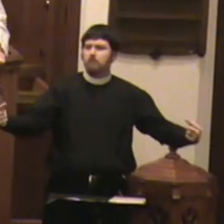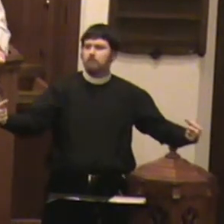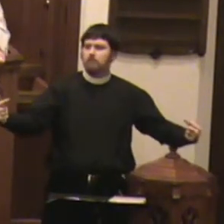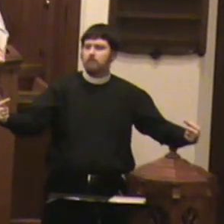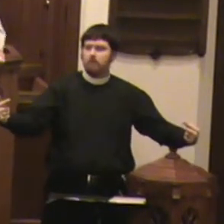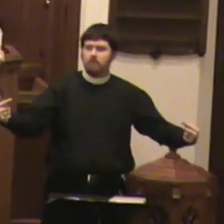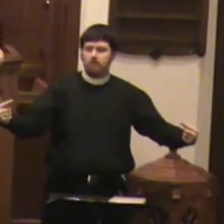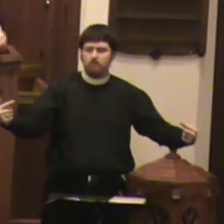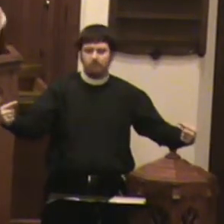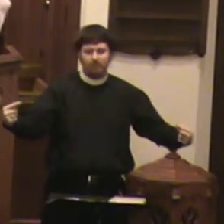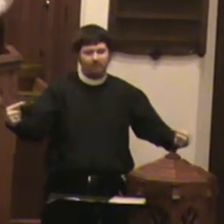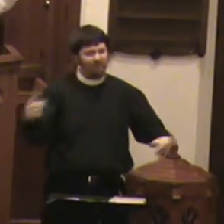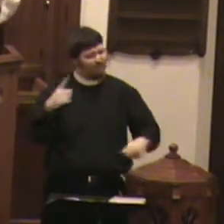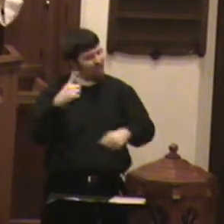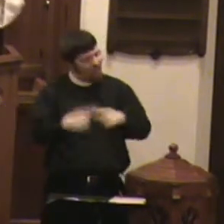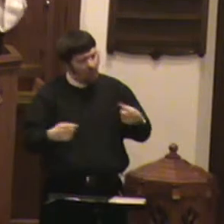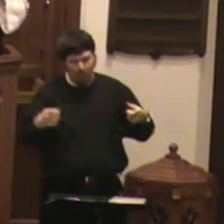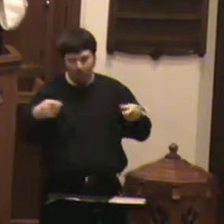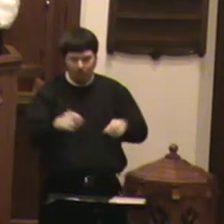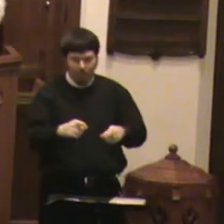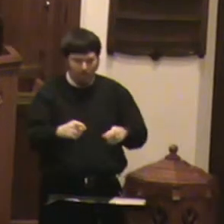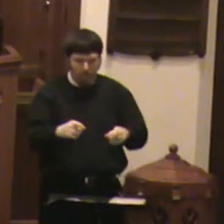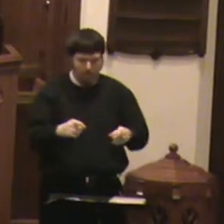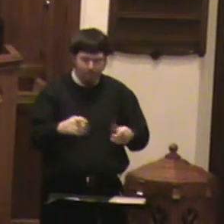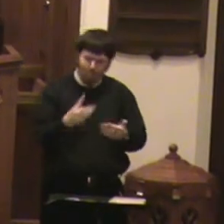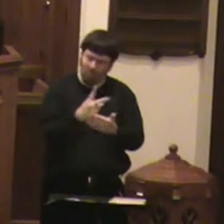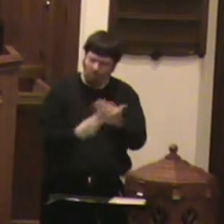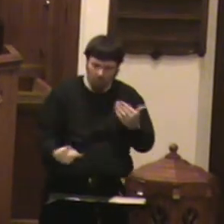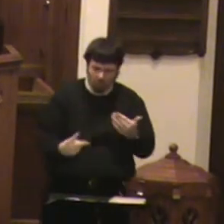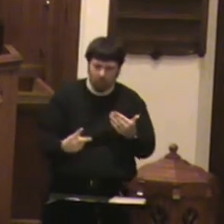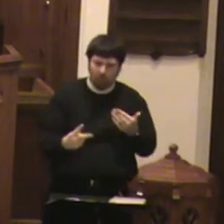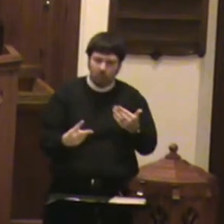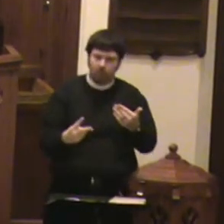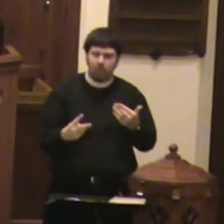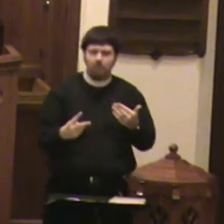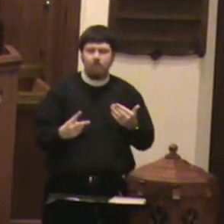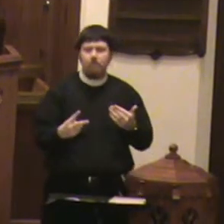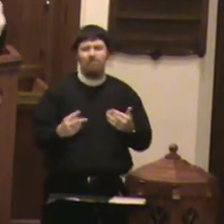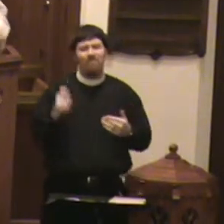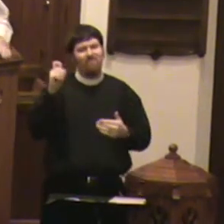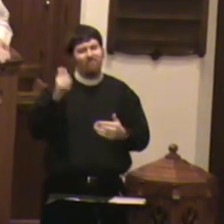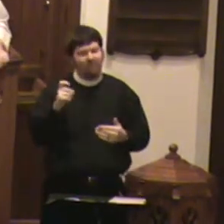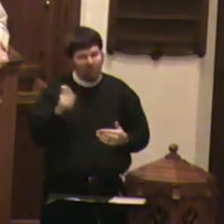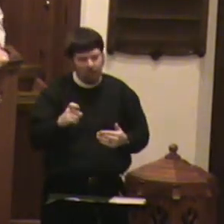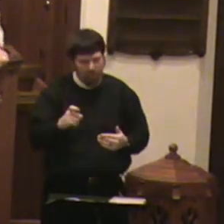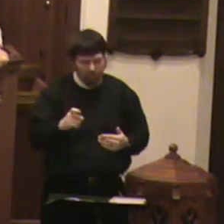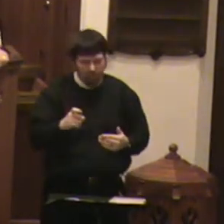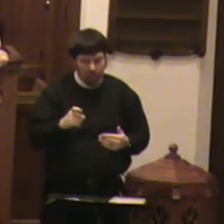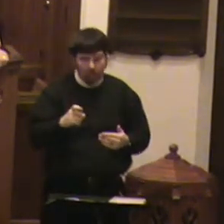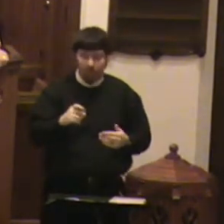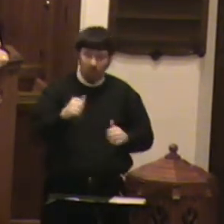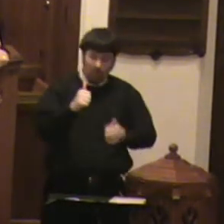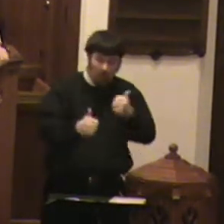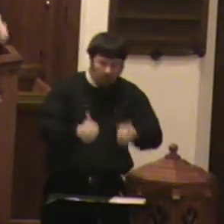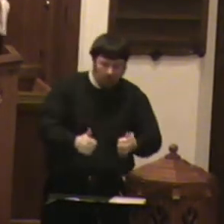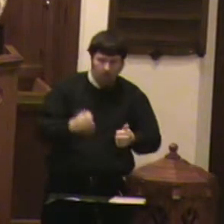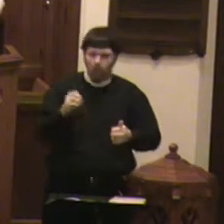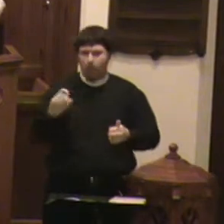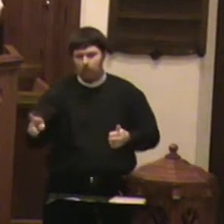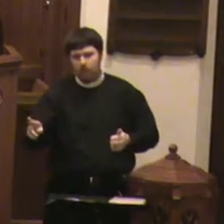It can never be in both ends, it must always be an either or. And each one of those